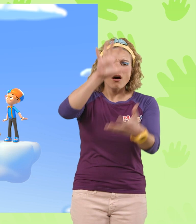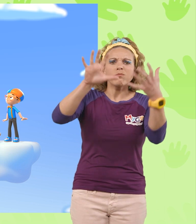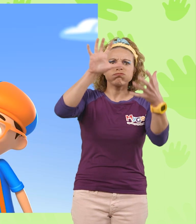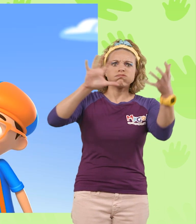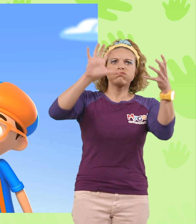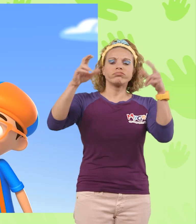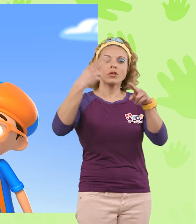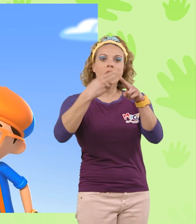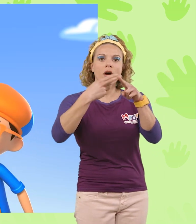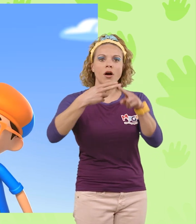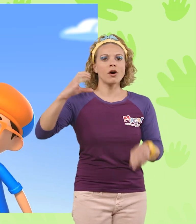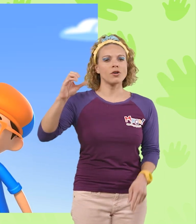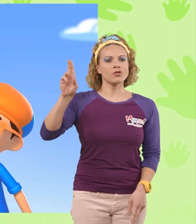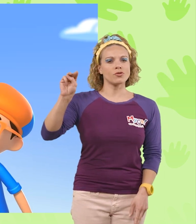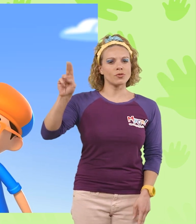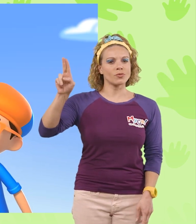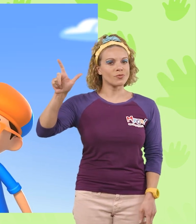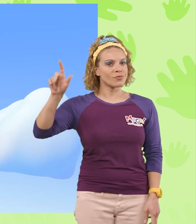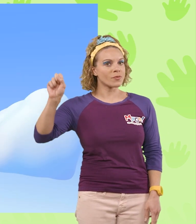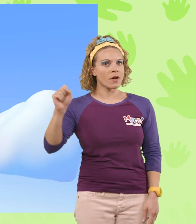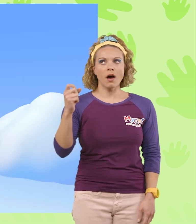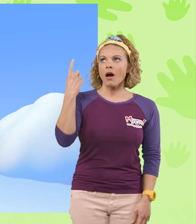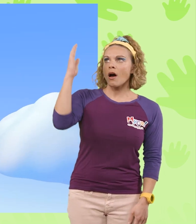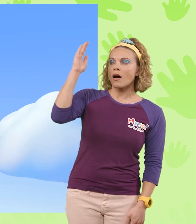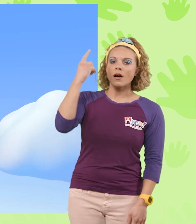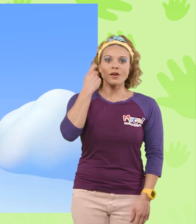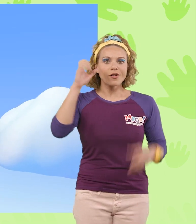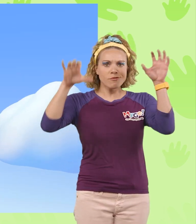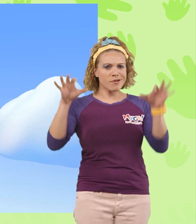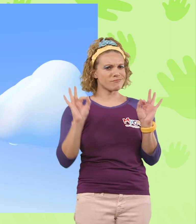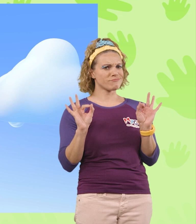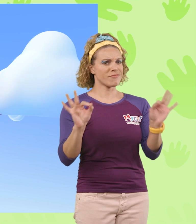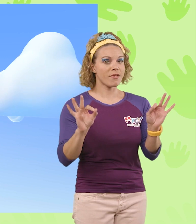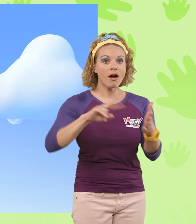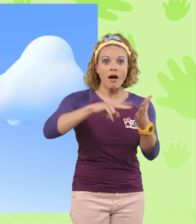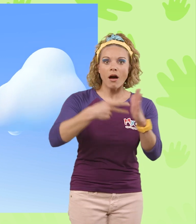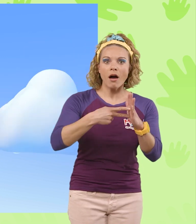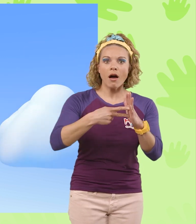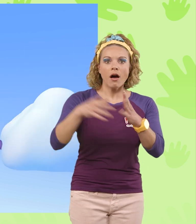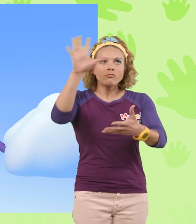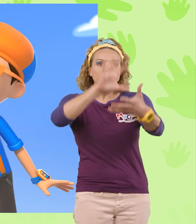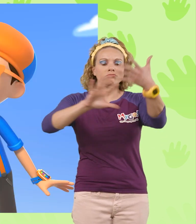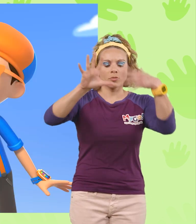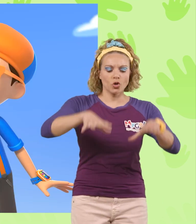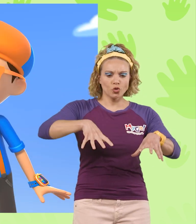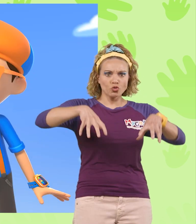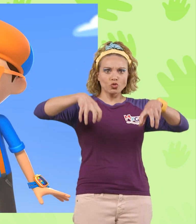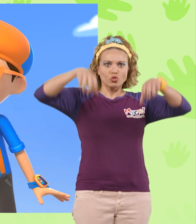cumulus cloud! Ooh, it looks like it just rained too, which is perfect! That means there are lots of water droplets in the